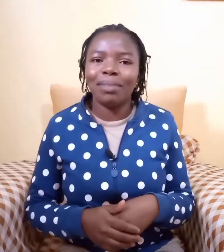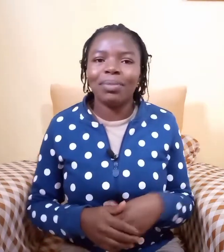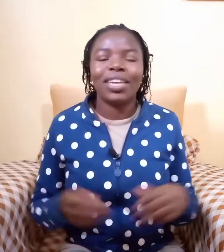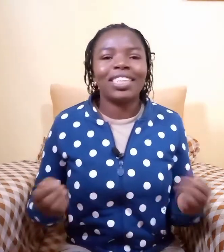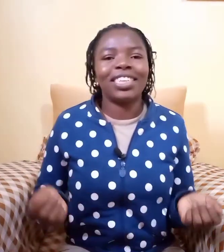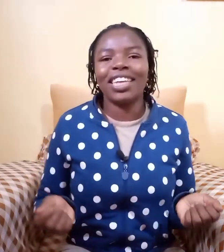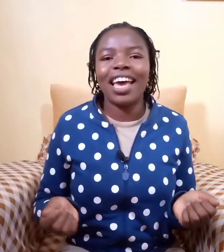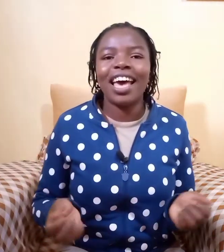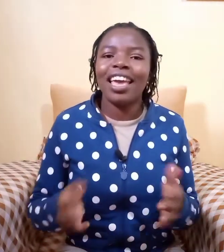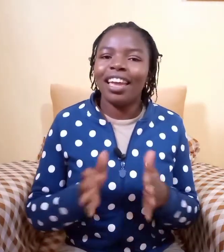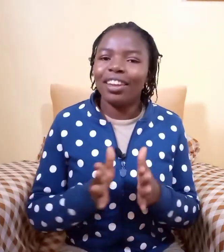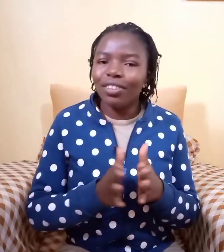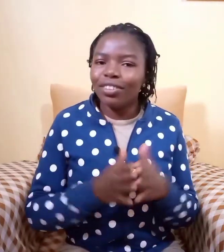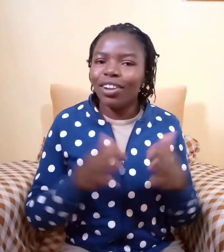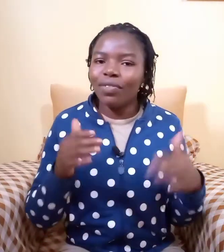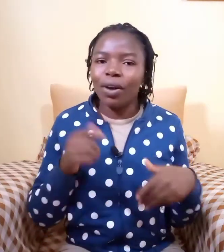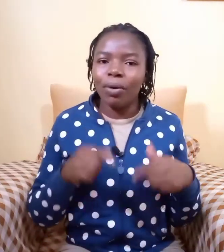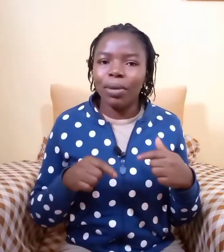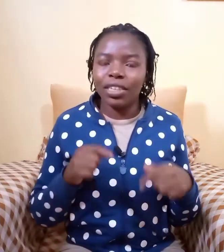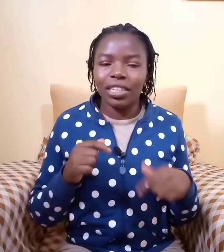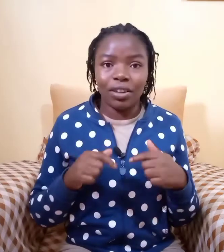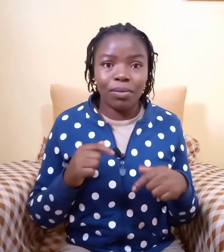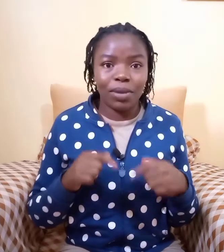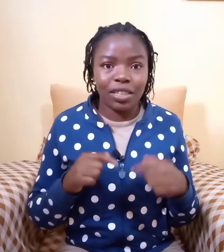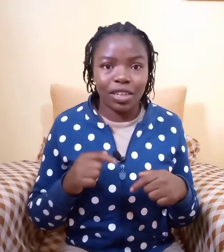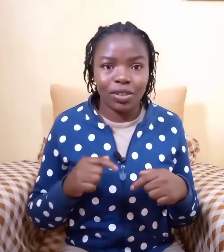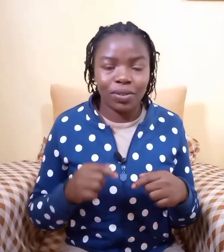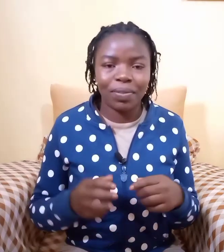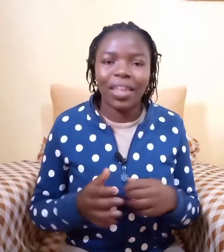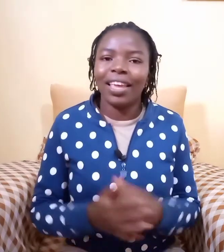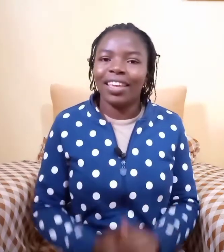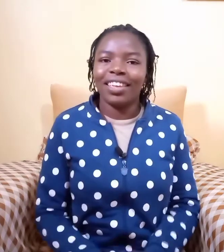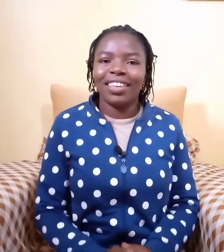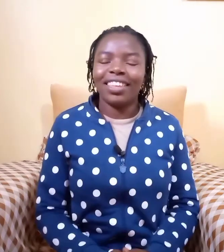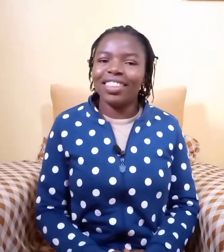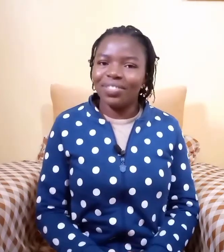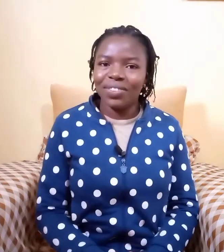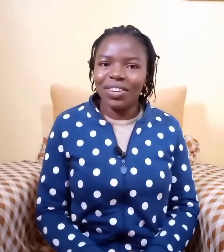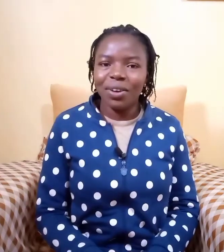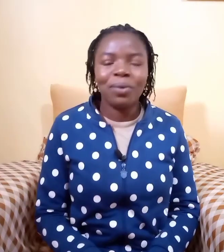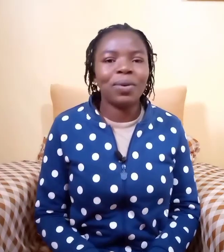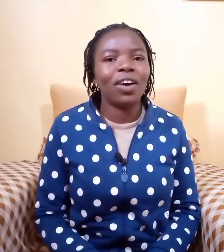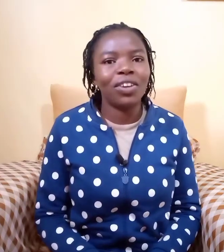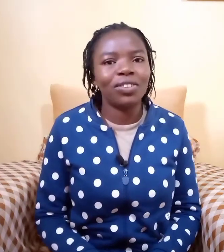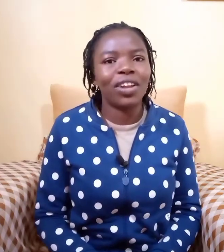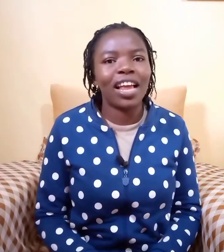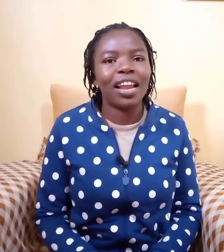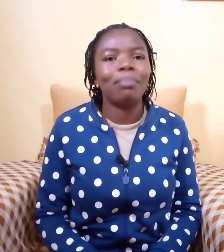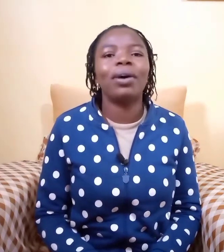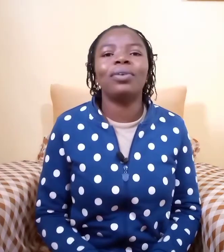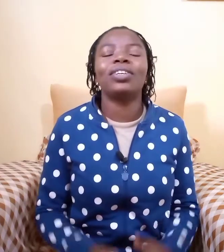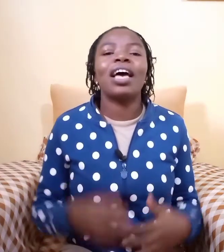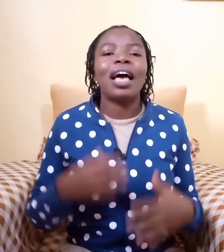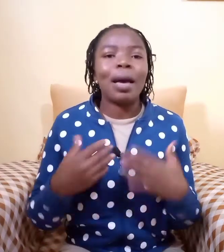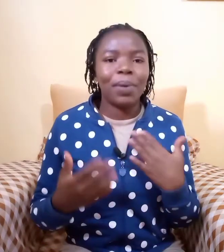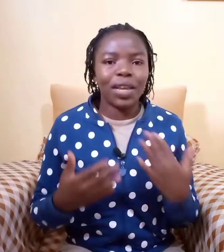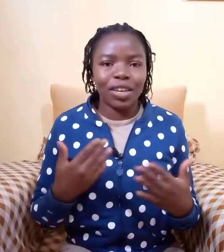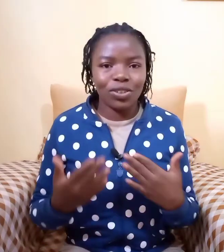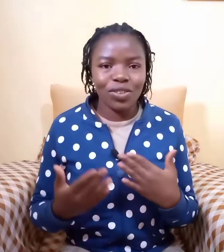share and also leave a comment in the comment section in this video we are going to learn about applications